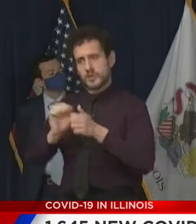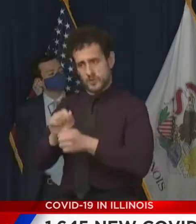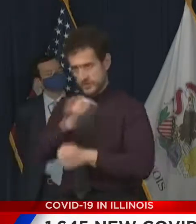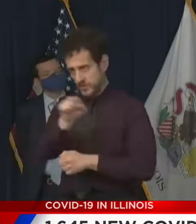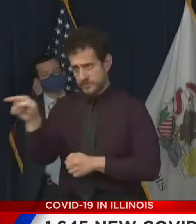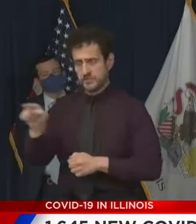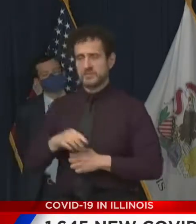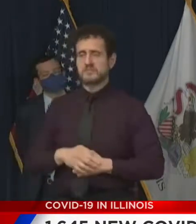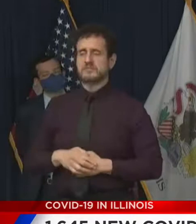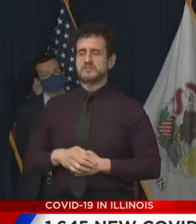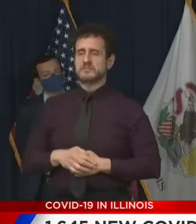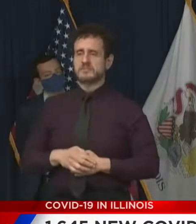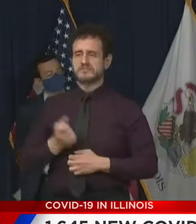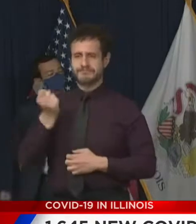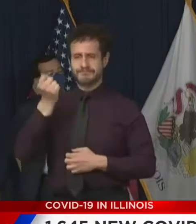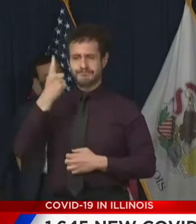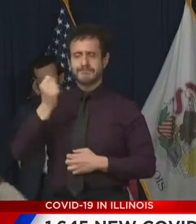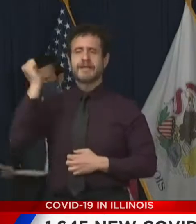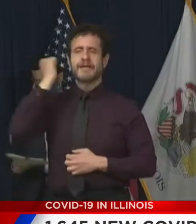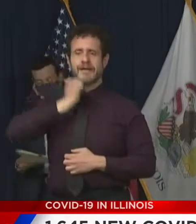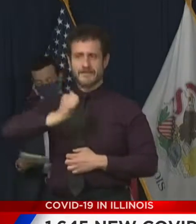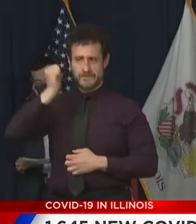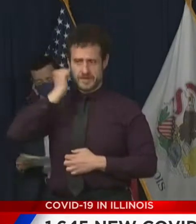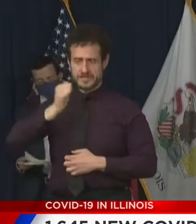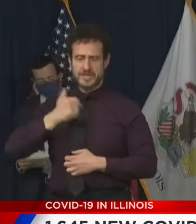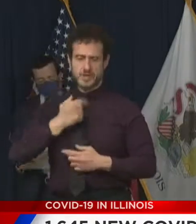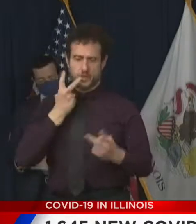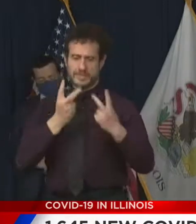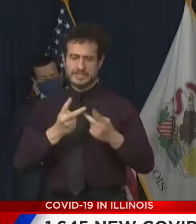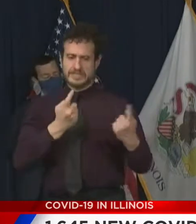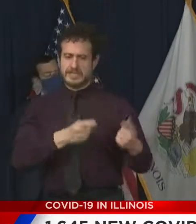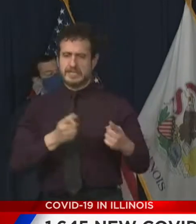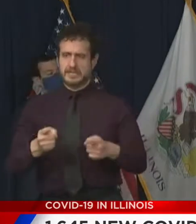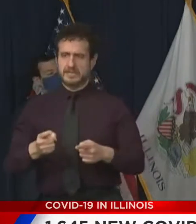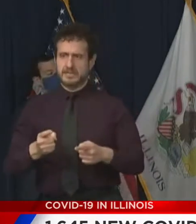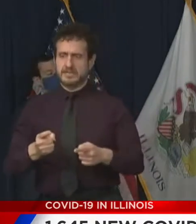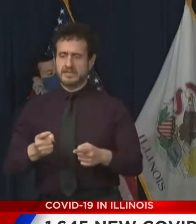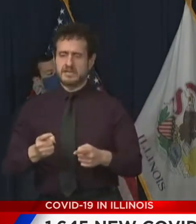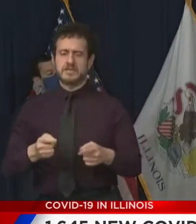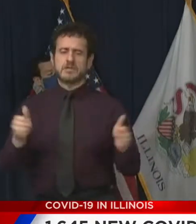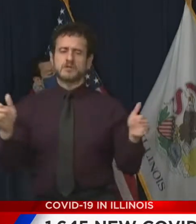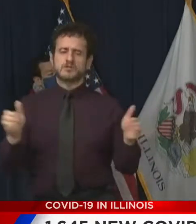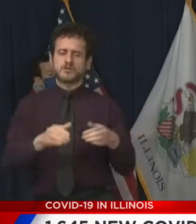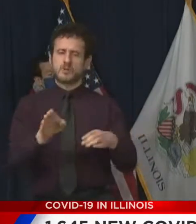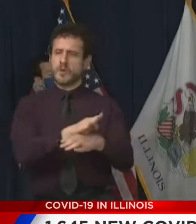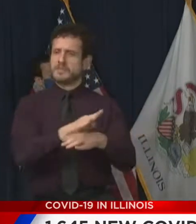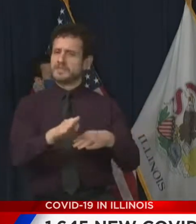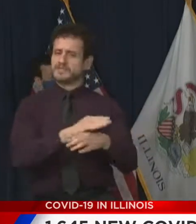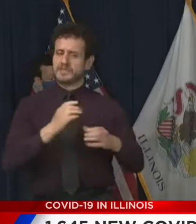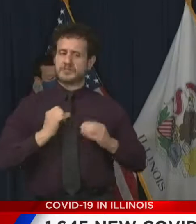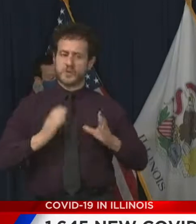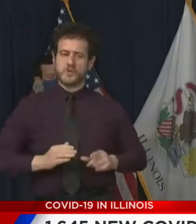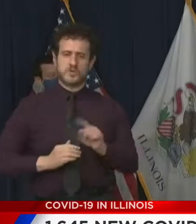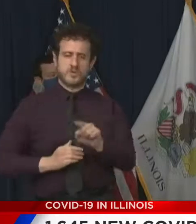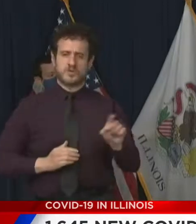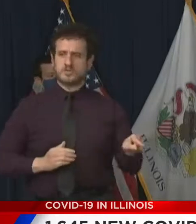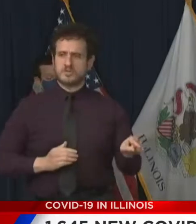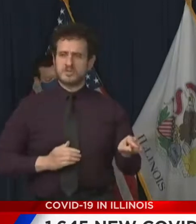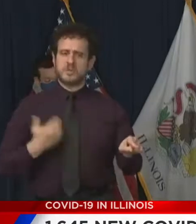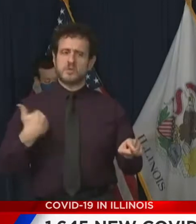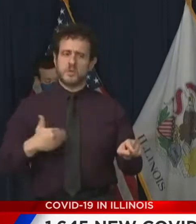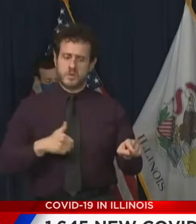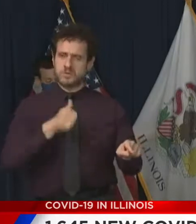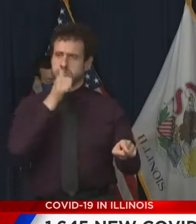Every day, we encounter members of the small business community in our daily